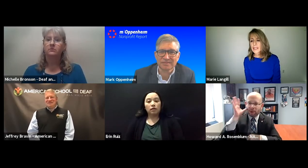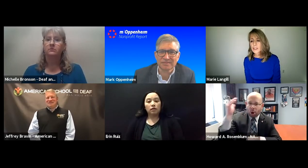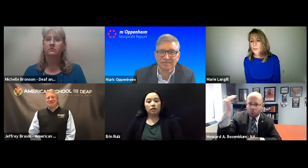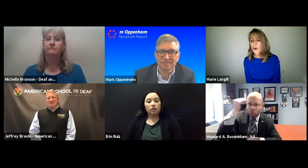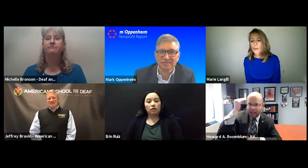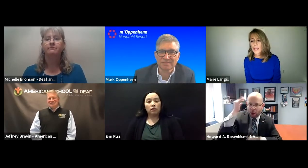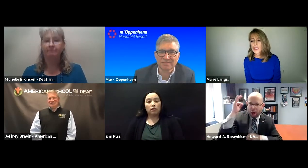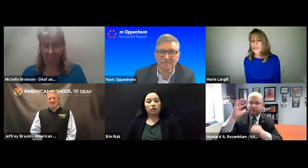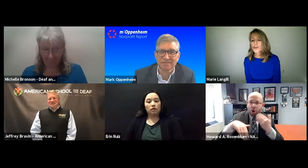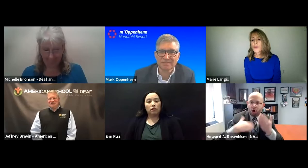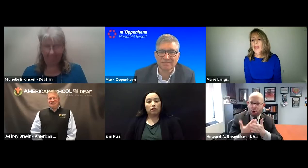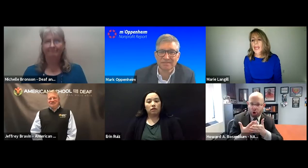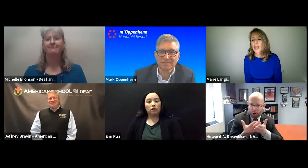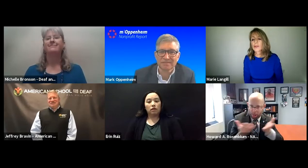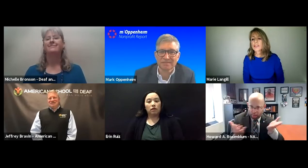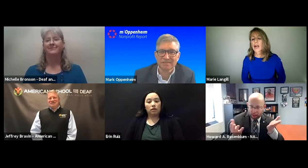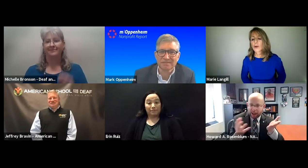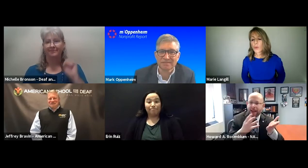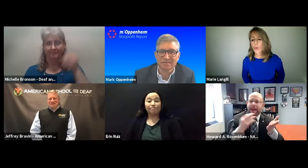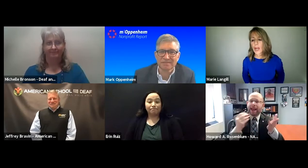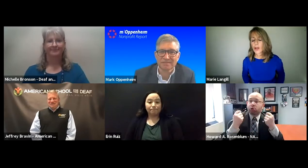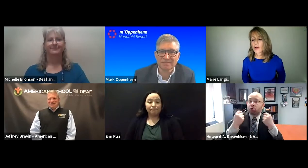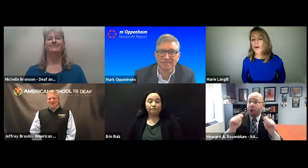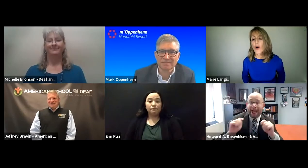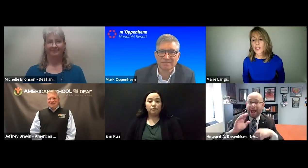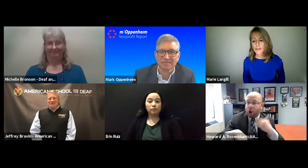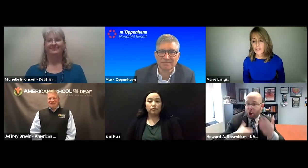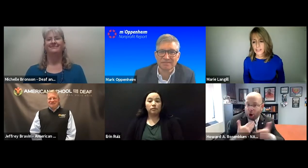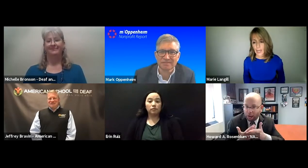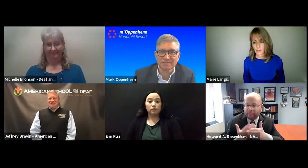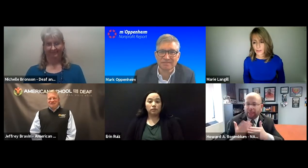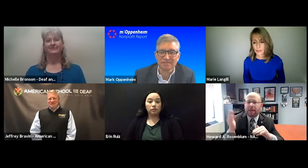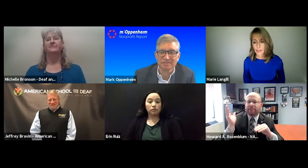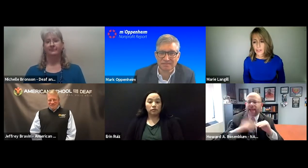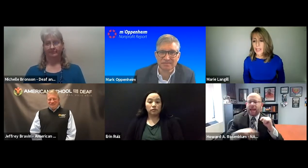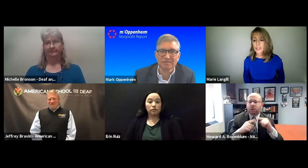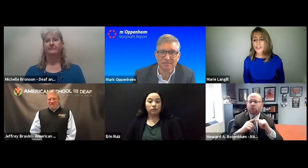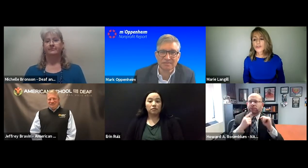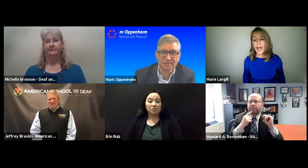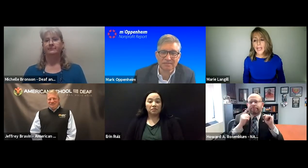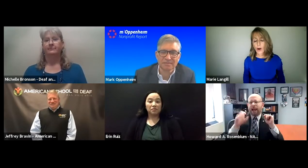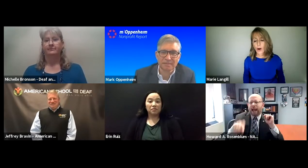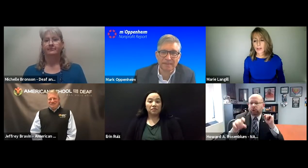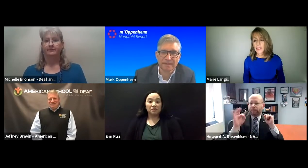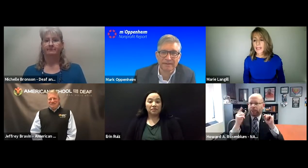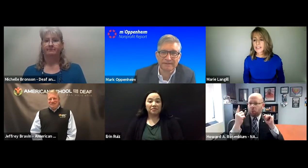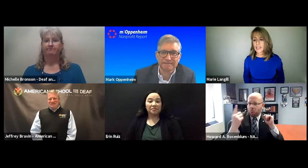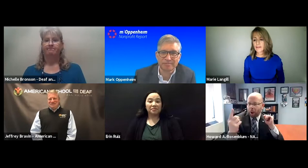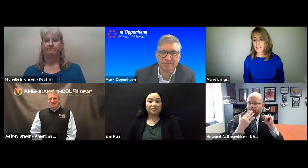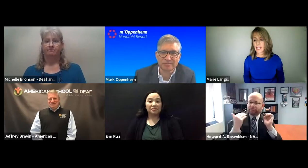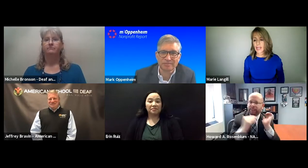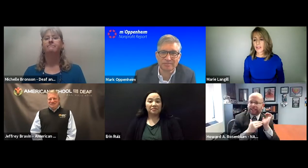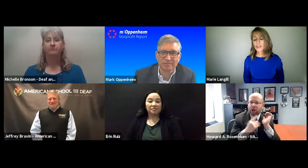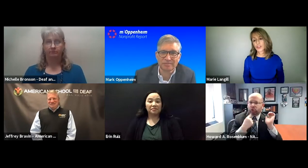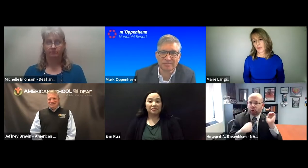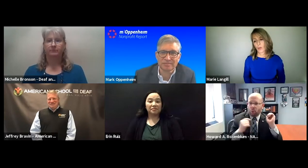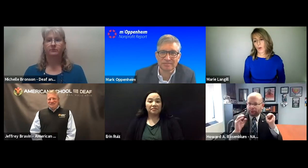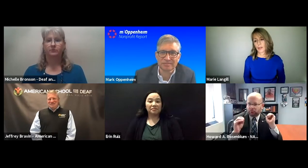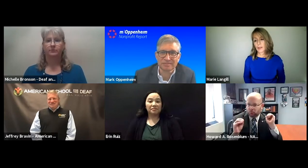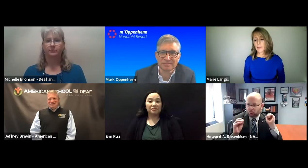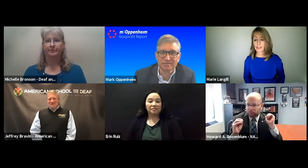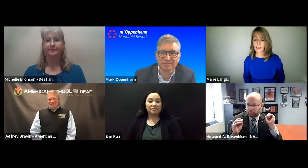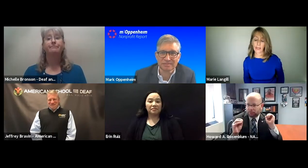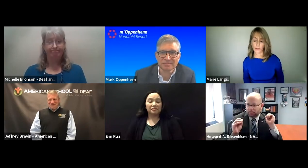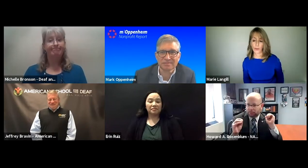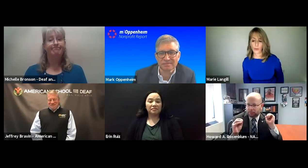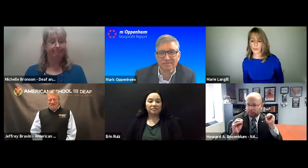I support making sure the parents are aware of all of these options and to try all instead of saying, just pick